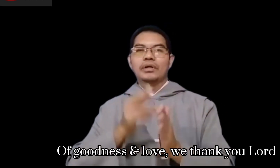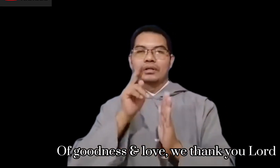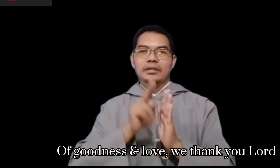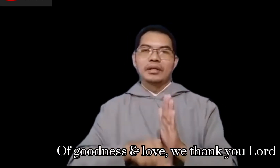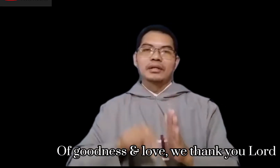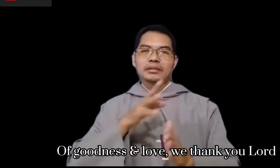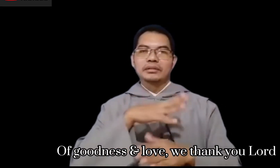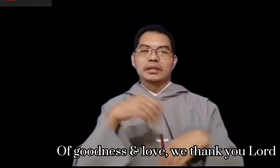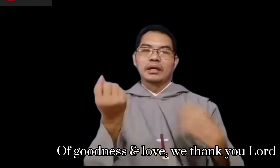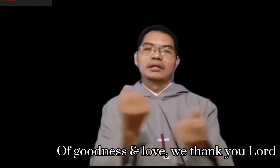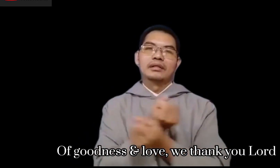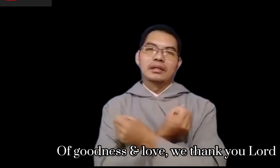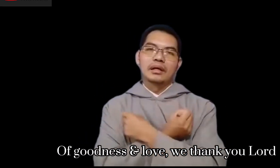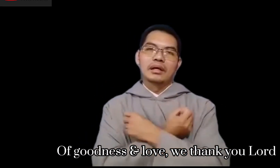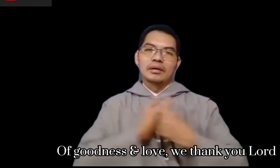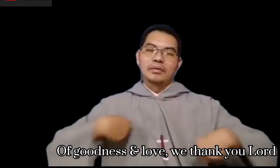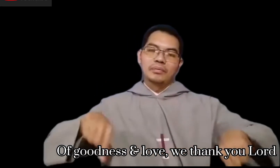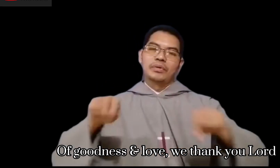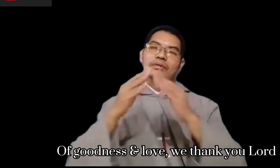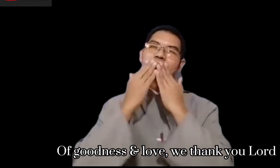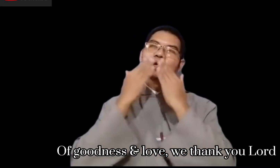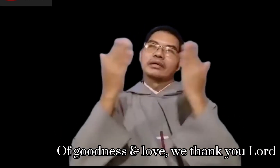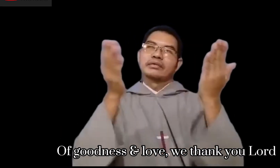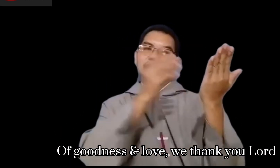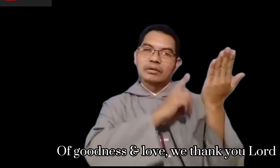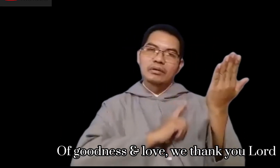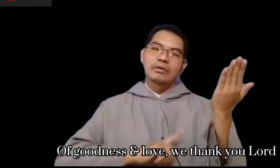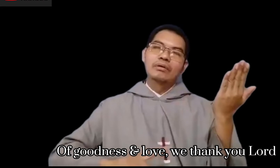and love, we thank you Lord.